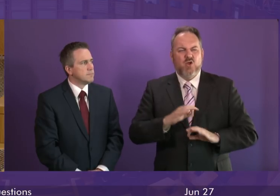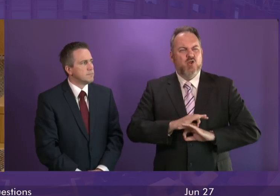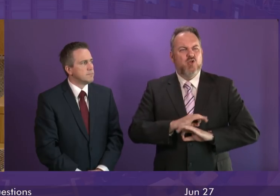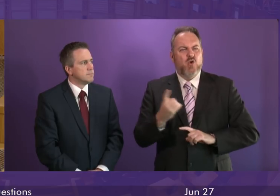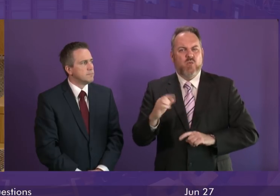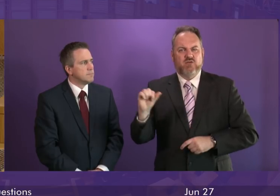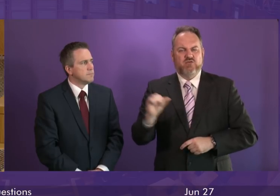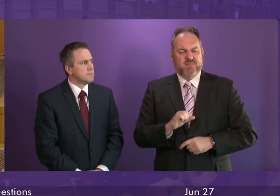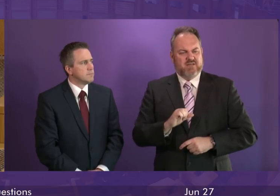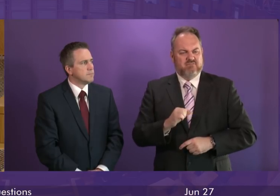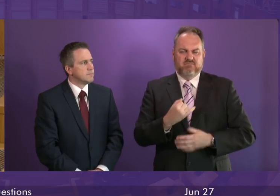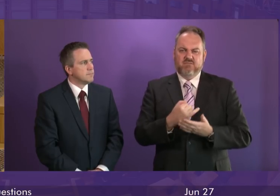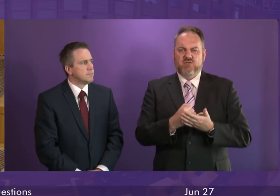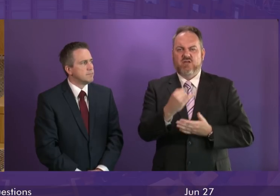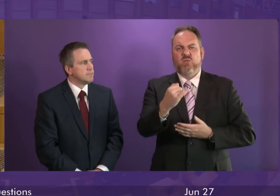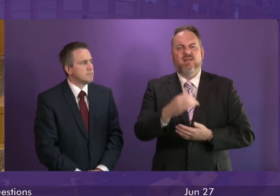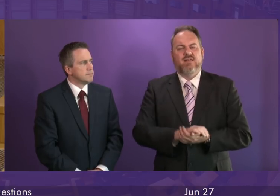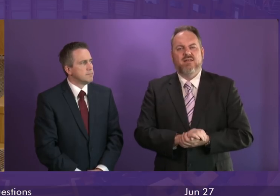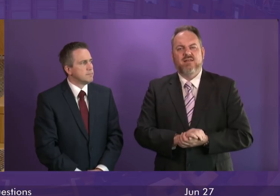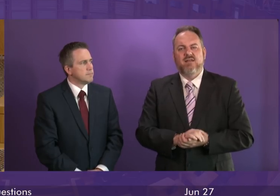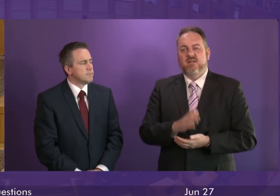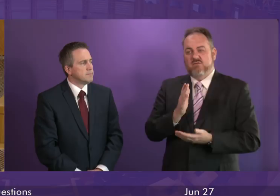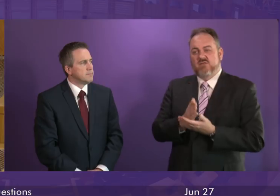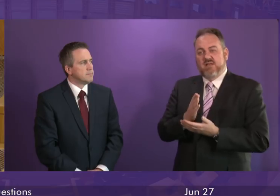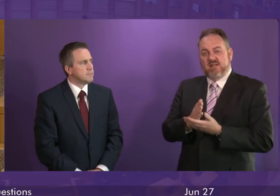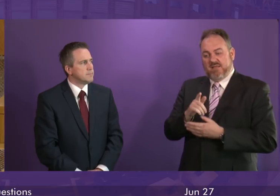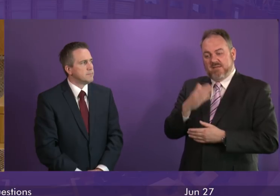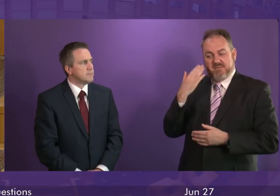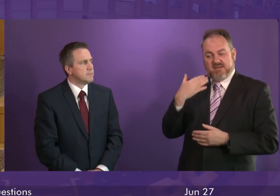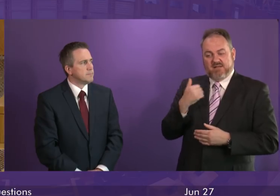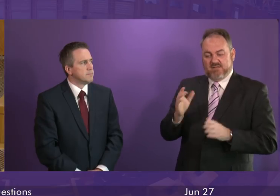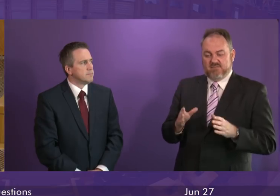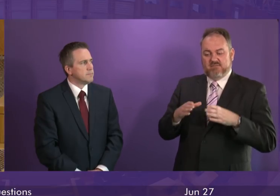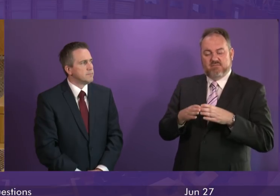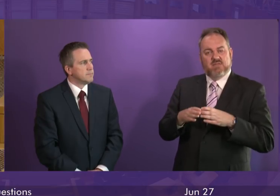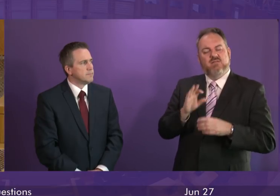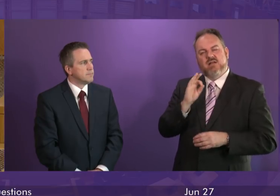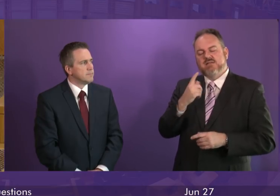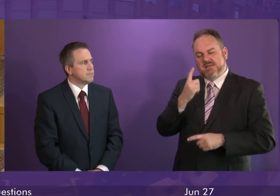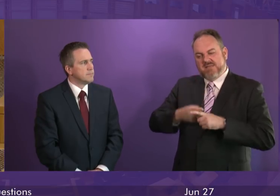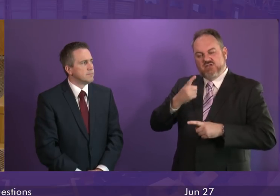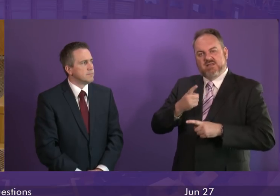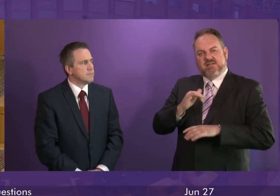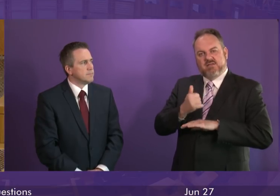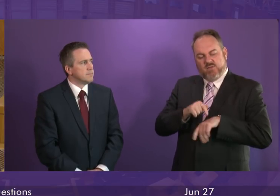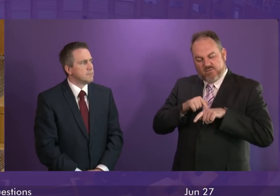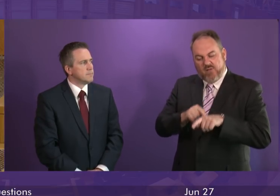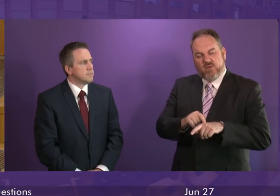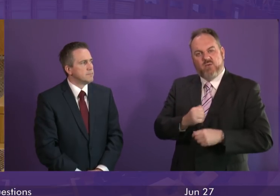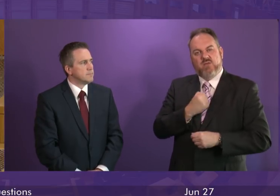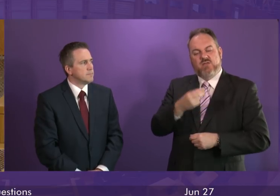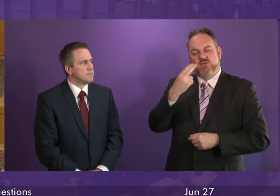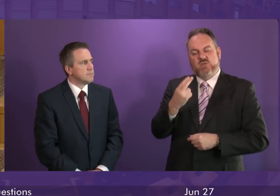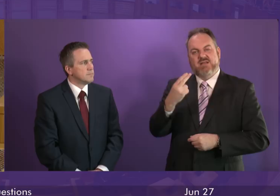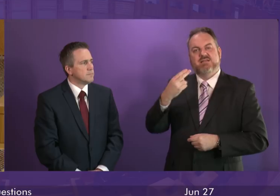away. The mental health charity has called for the government to immediately implement all 29 recommendations